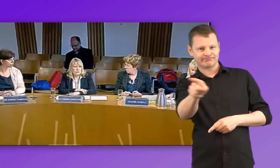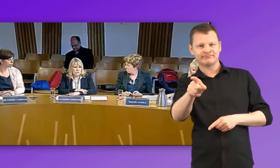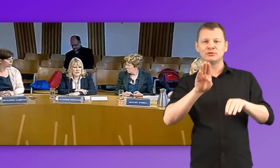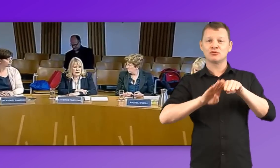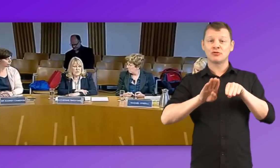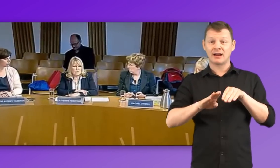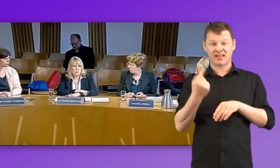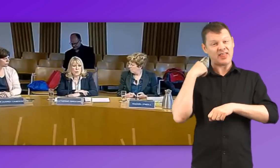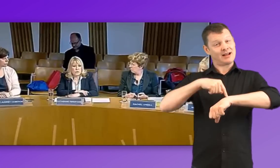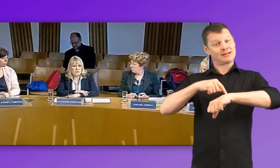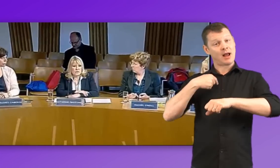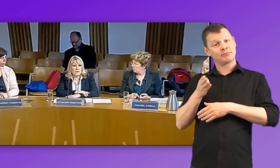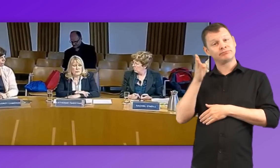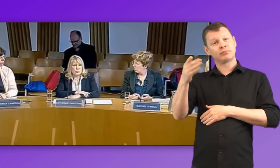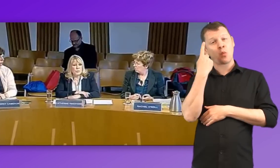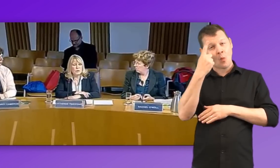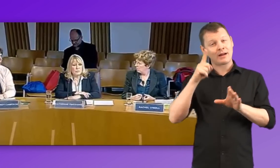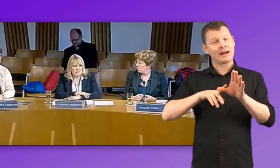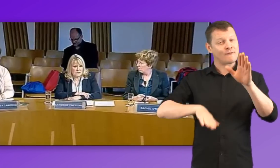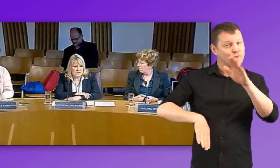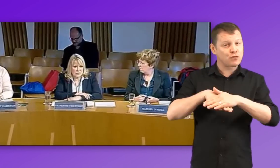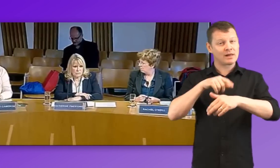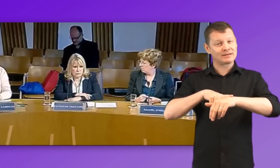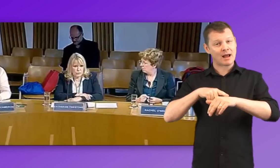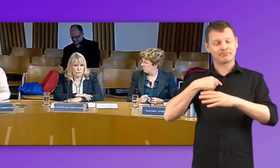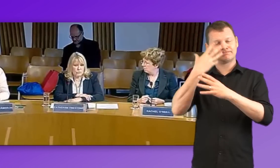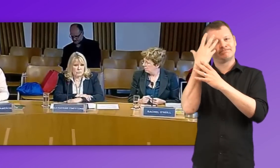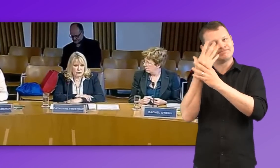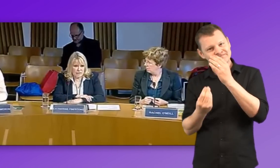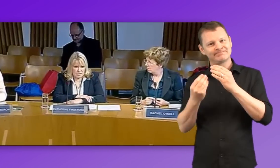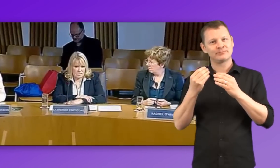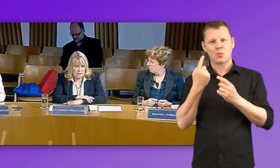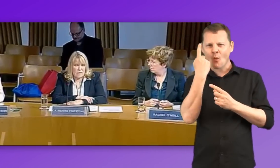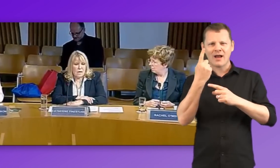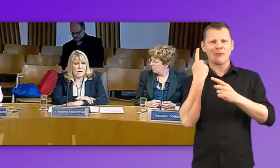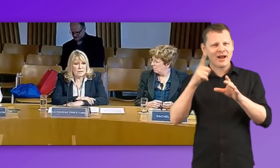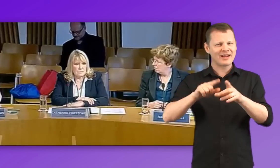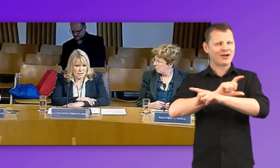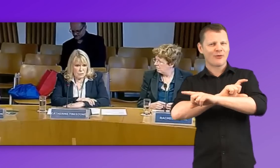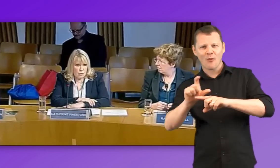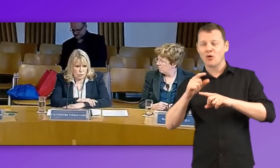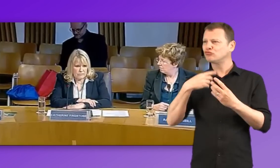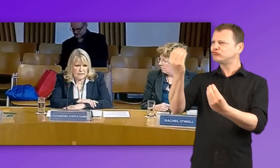full-time year's course, so people committed themselves to that year and became qualified.